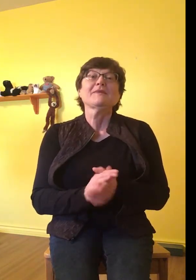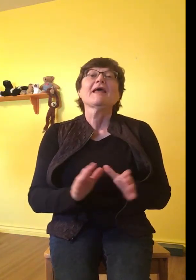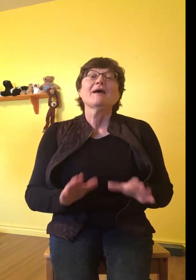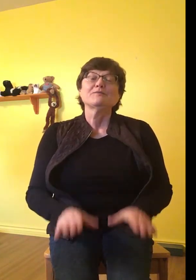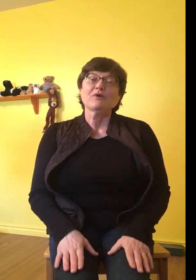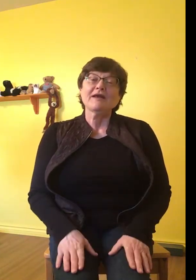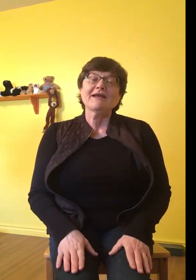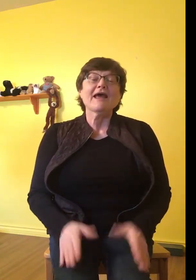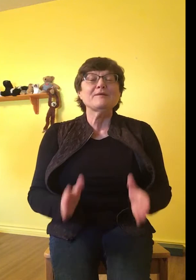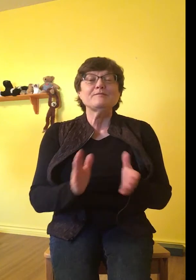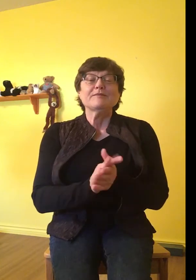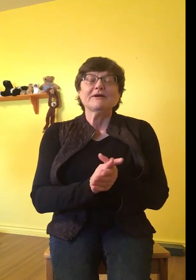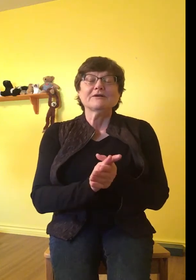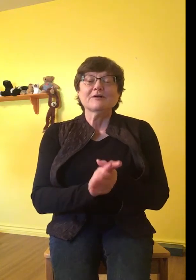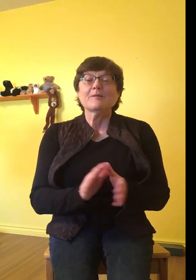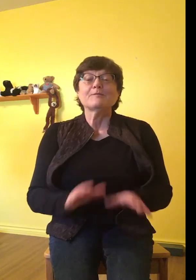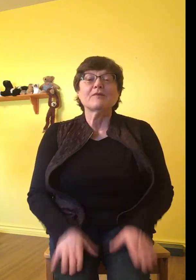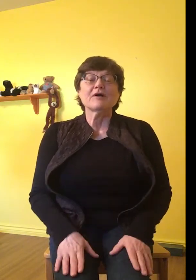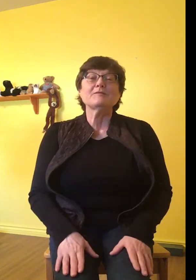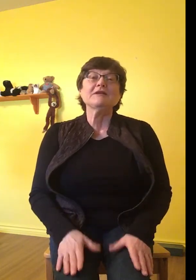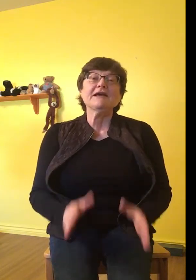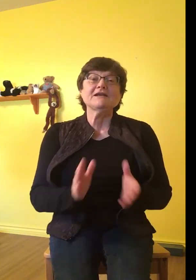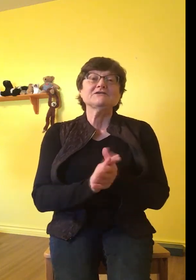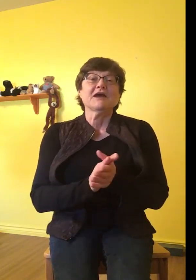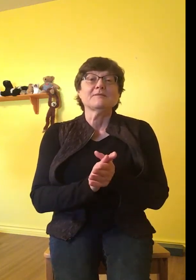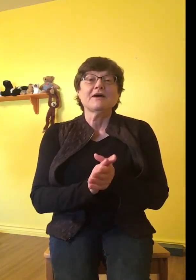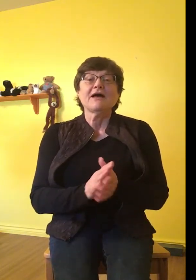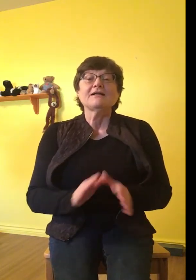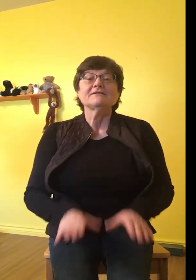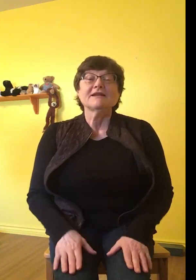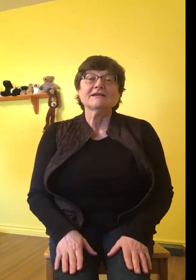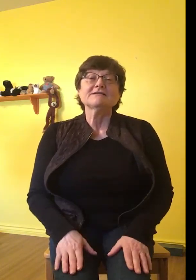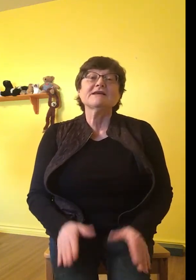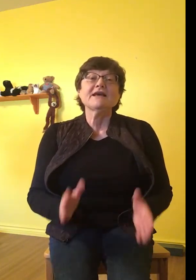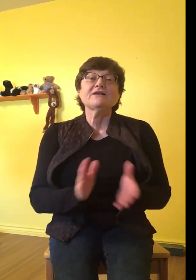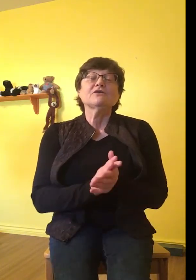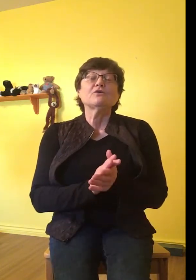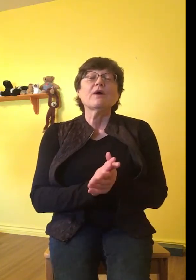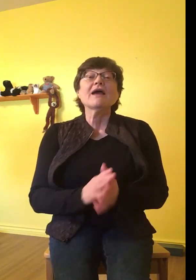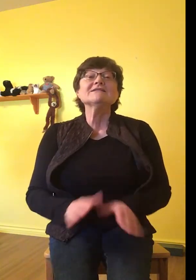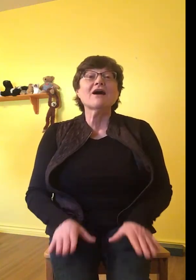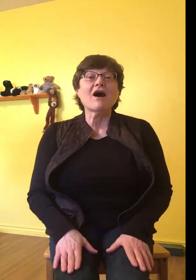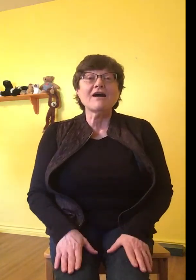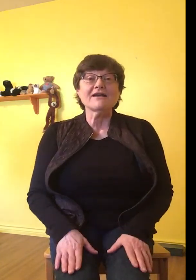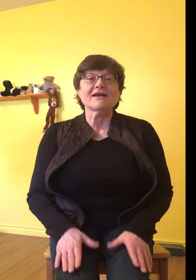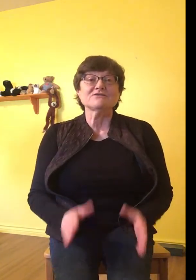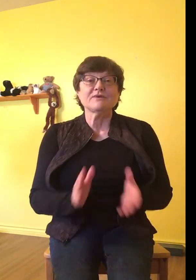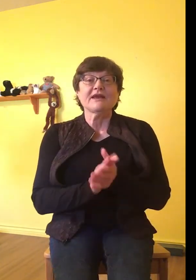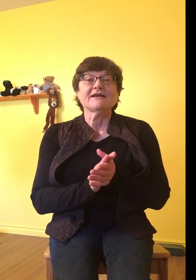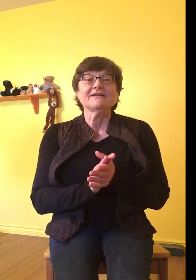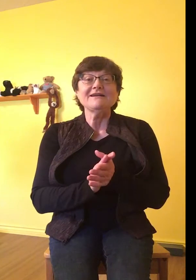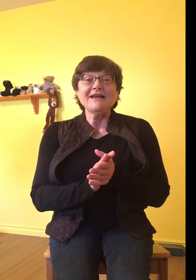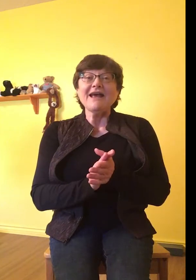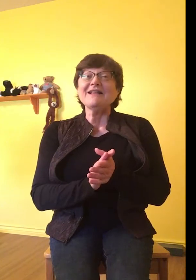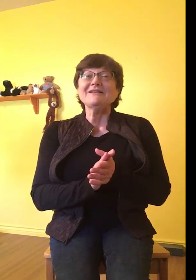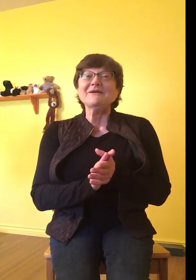Bread and butter, marmalade and jam. Let's say hello as high as we can. Hello.